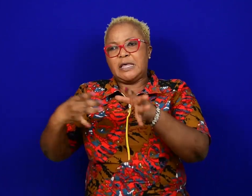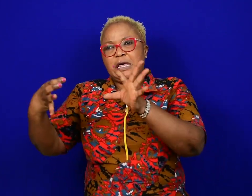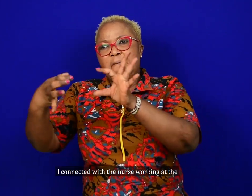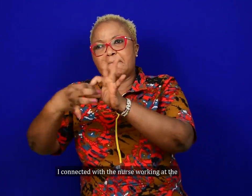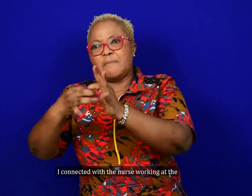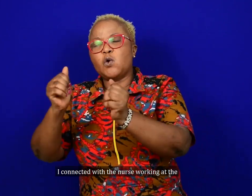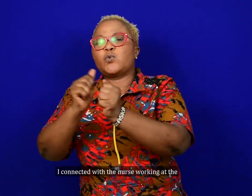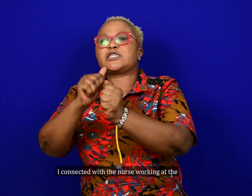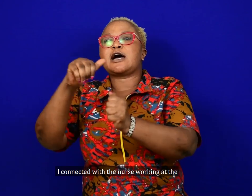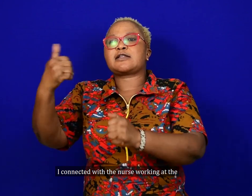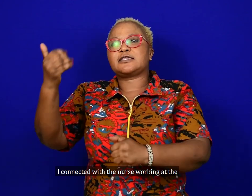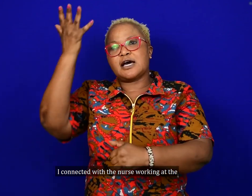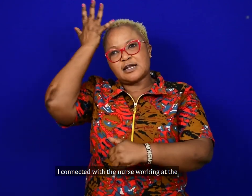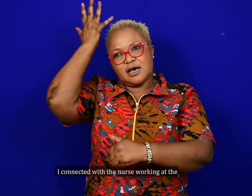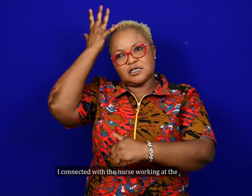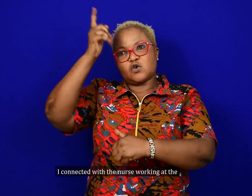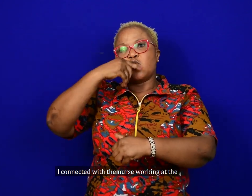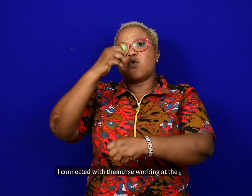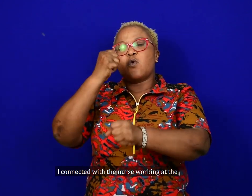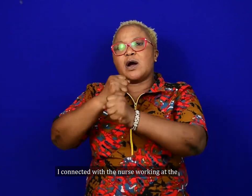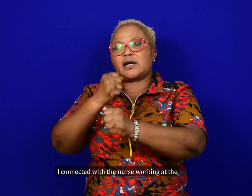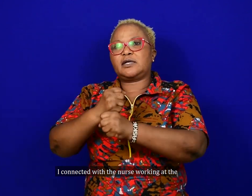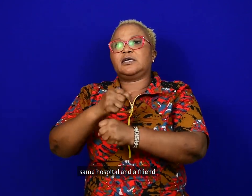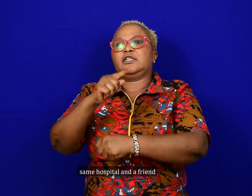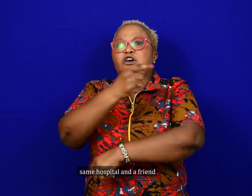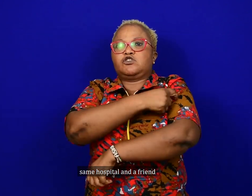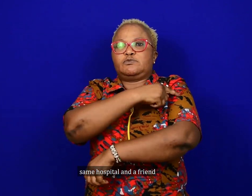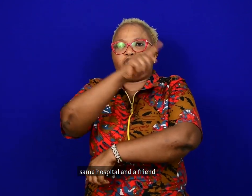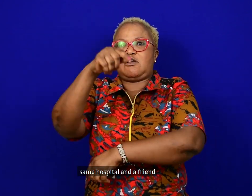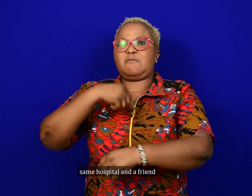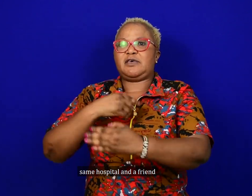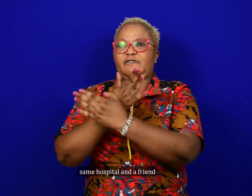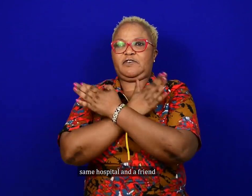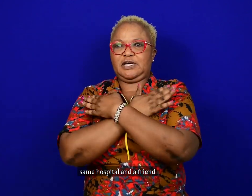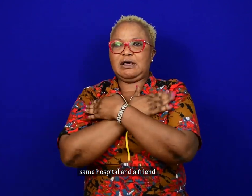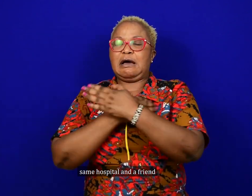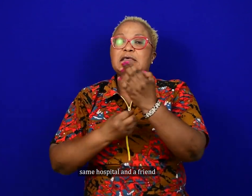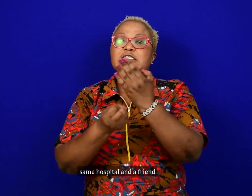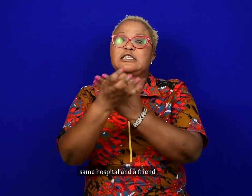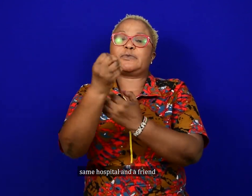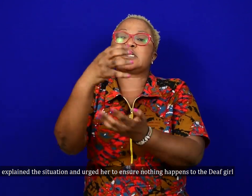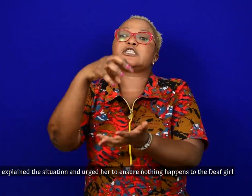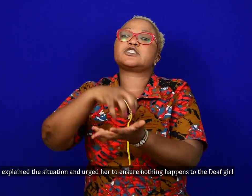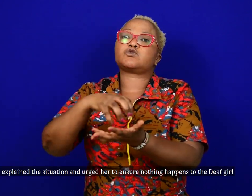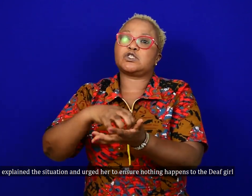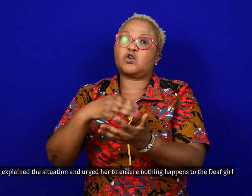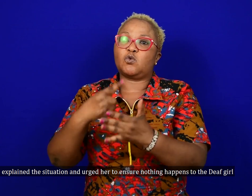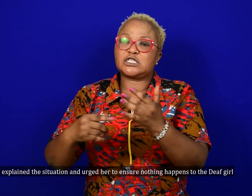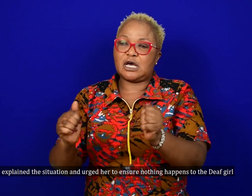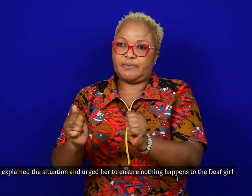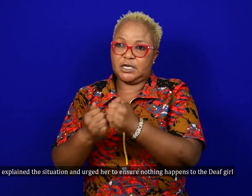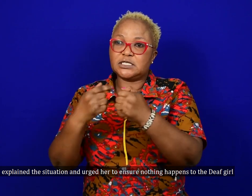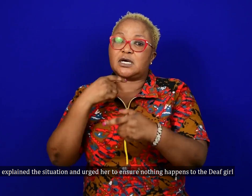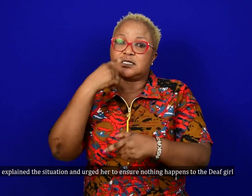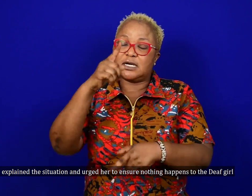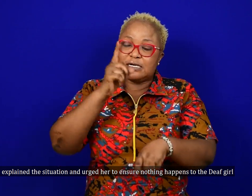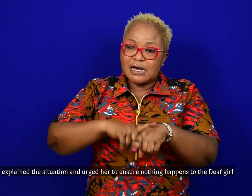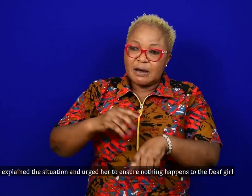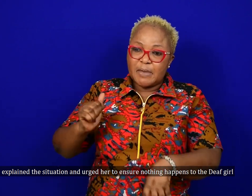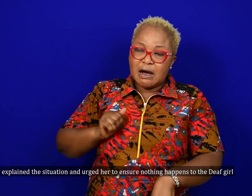I then connected with the nurse who was working at the same hospital and a friend of mine and explained the situation and urged her